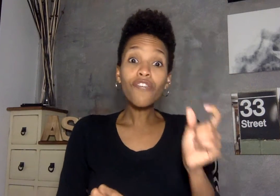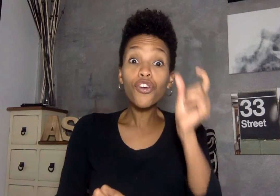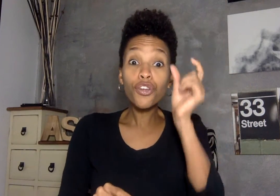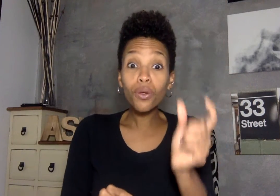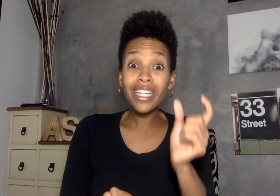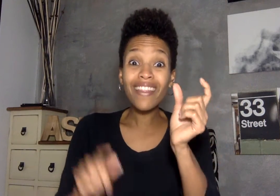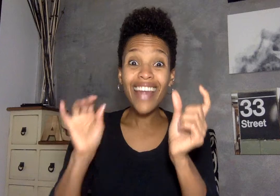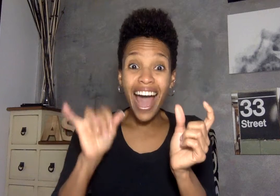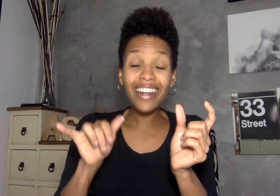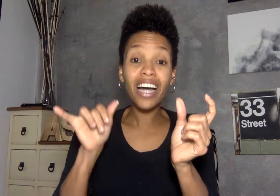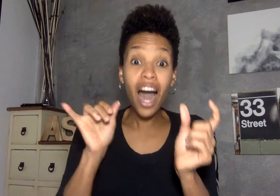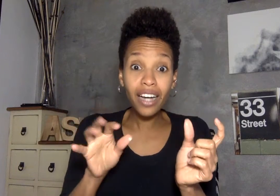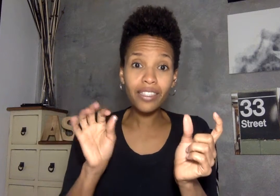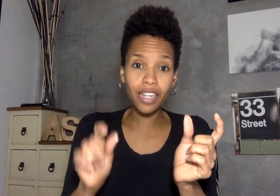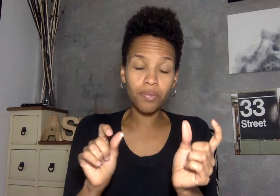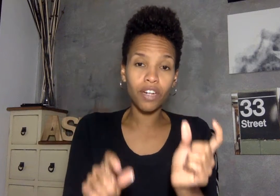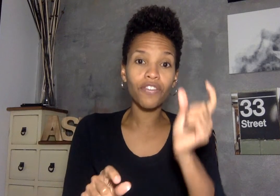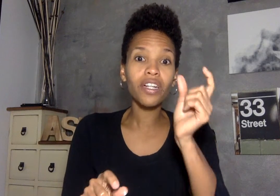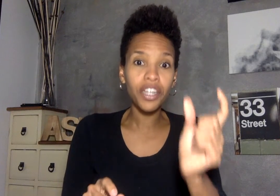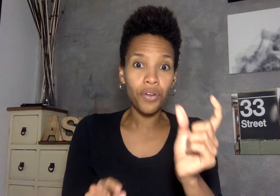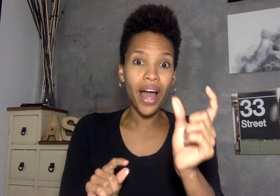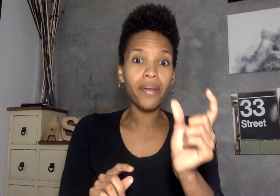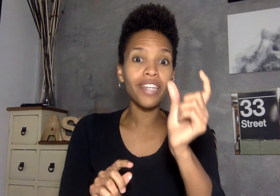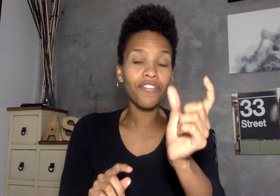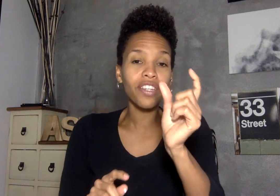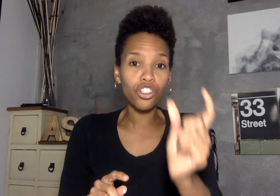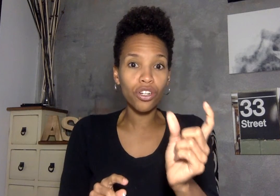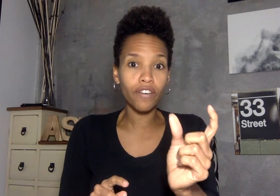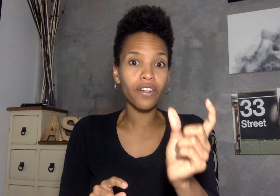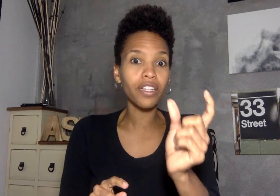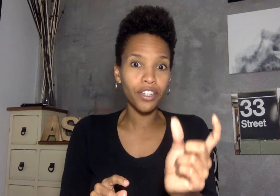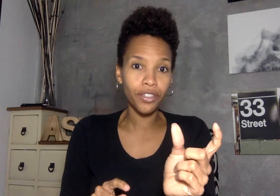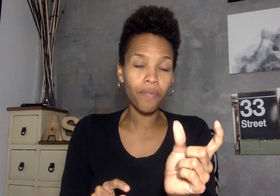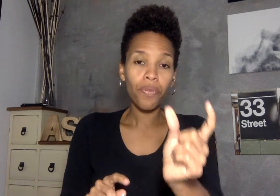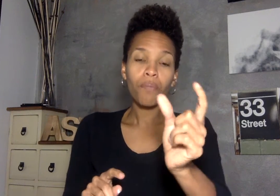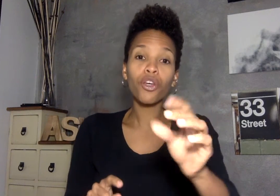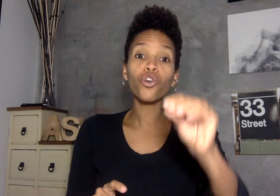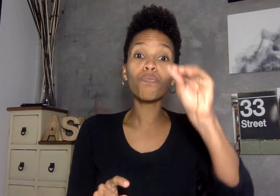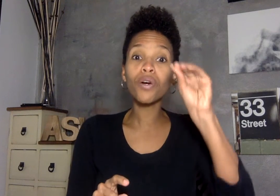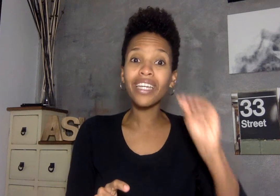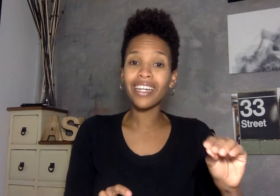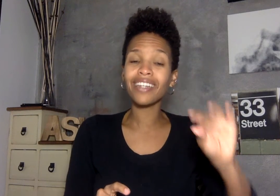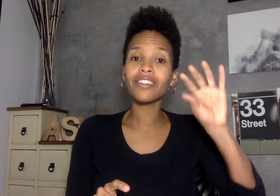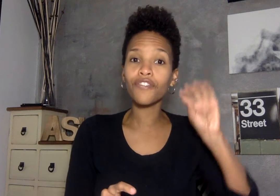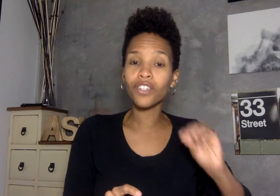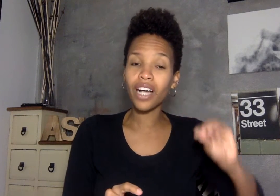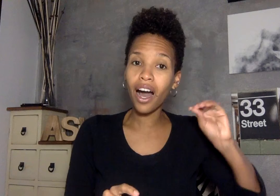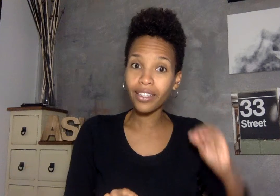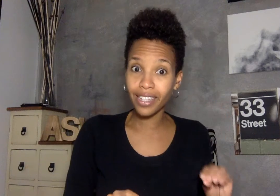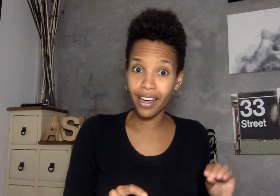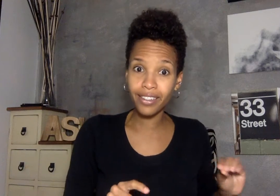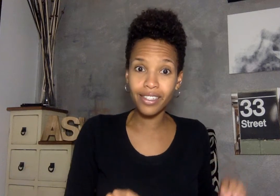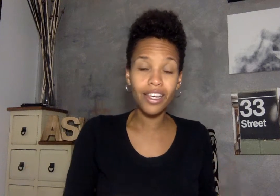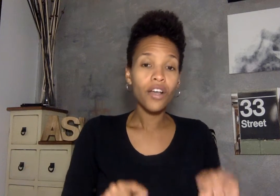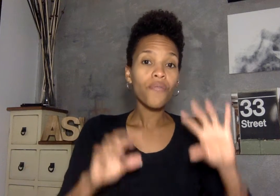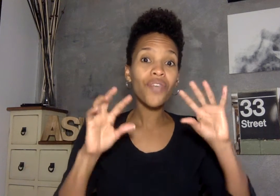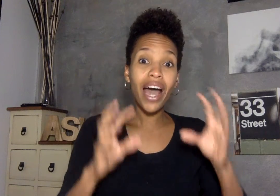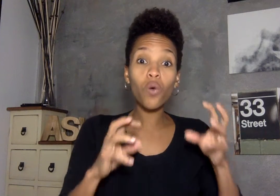if you're using that concept of clear that definition of clear but you're putting it in different contexts that